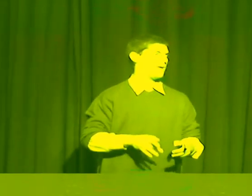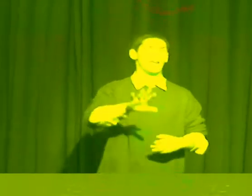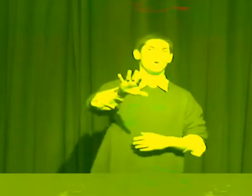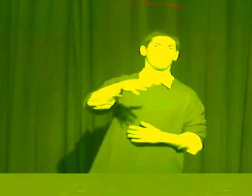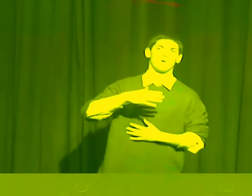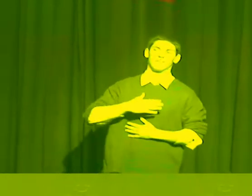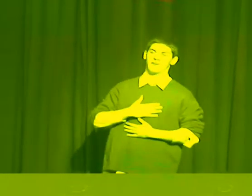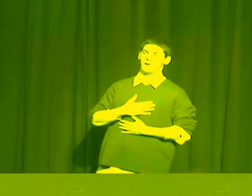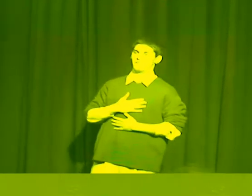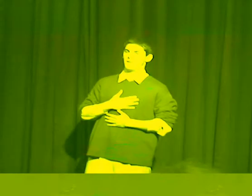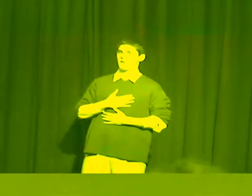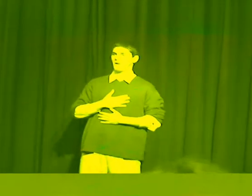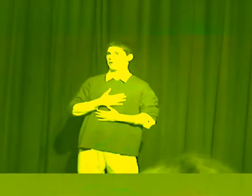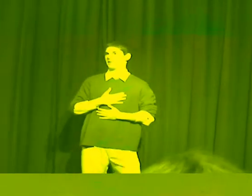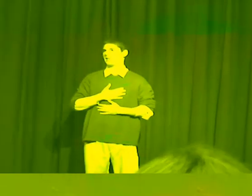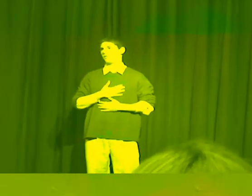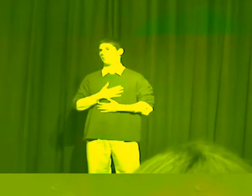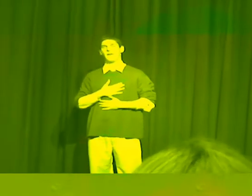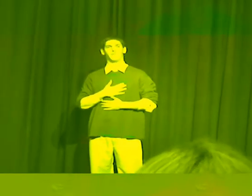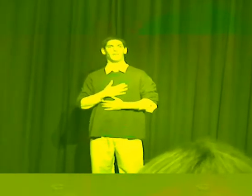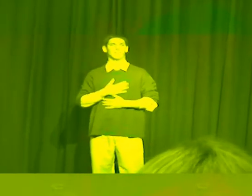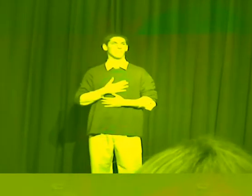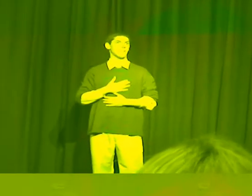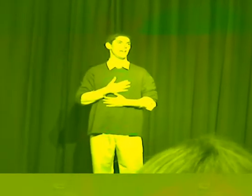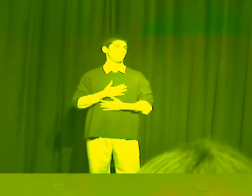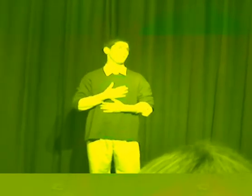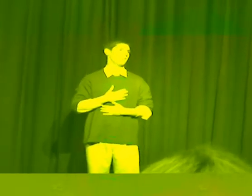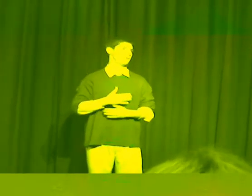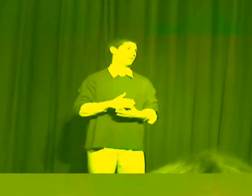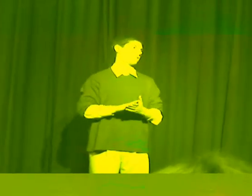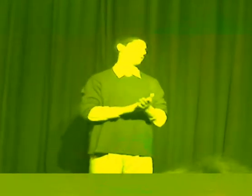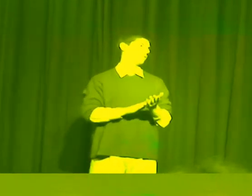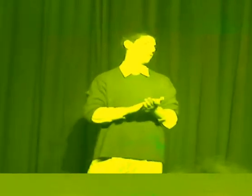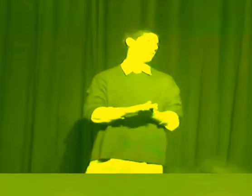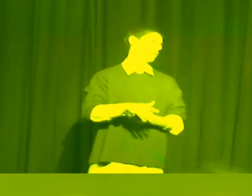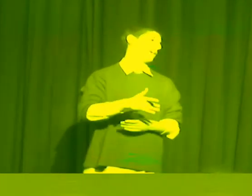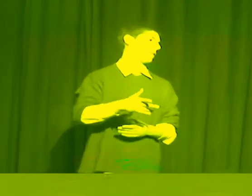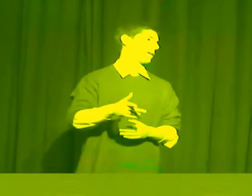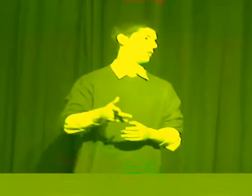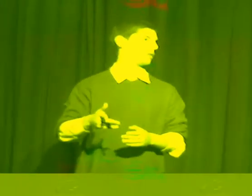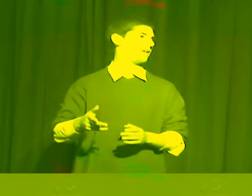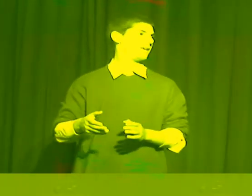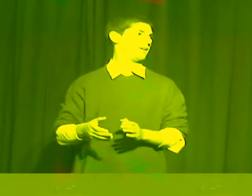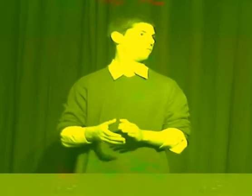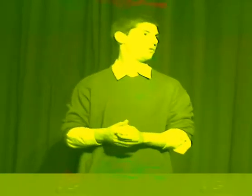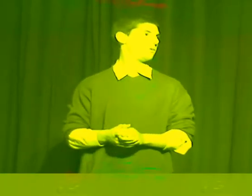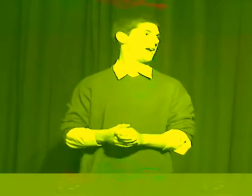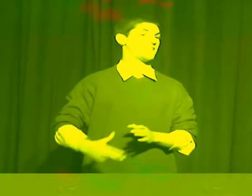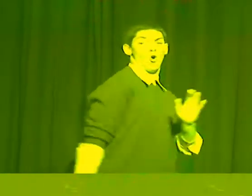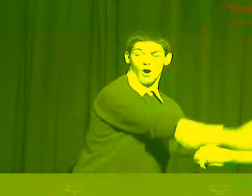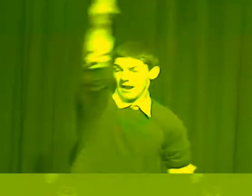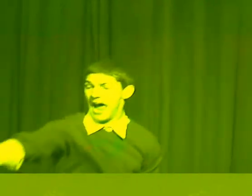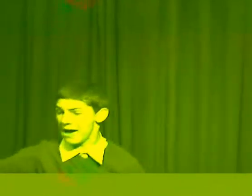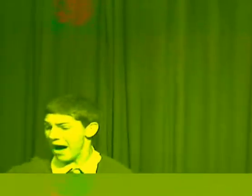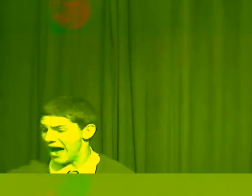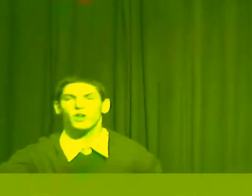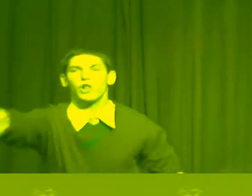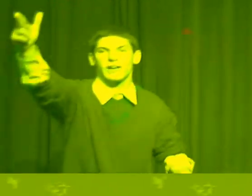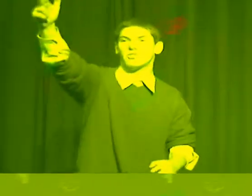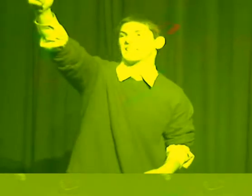I do, of course, mean I'm going to kill the bad things inside of me. I mean, it's not like I'm going to kill any of you guys. Or am I? No, look, I'm